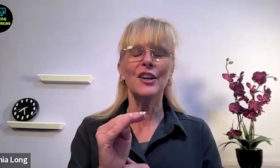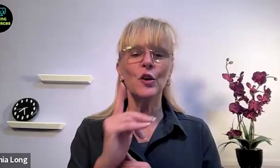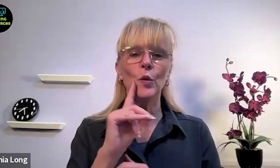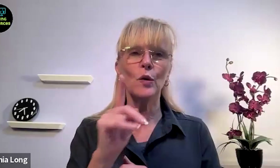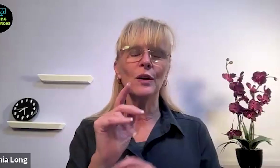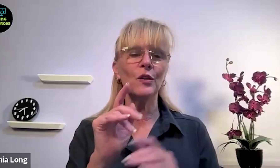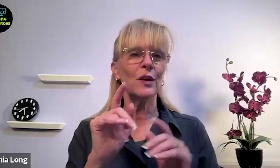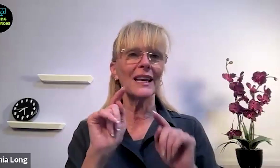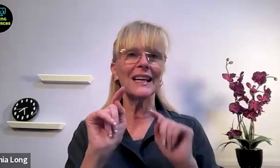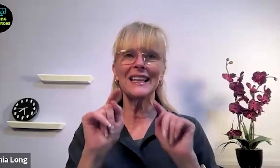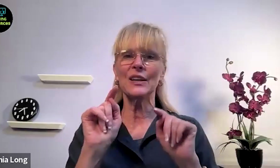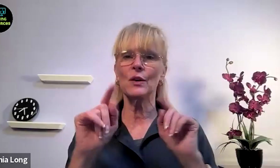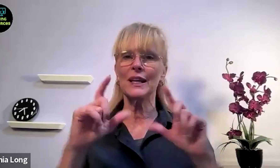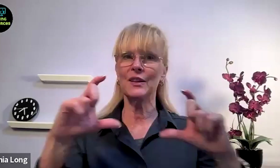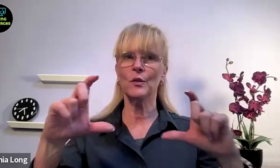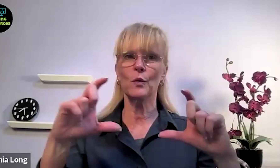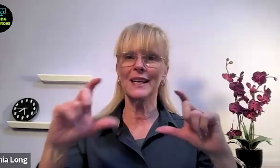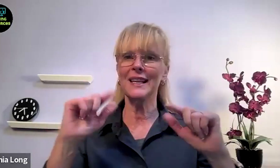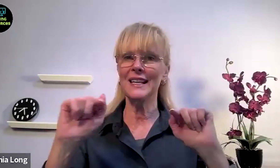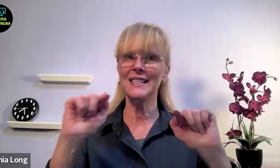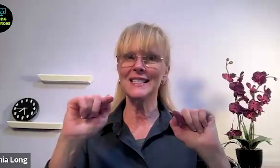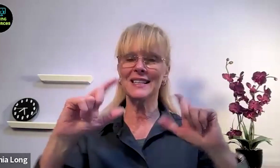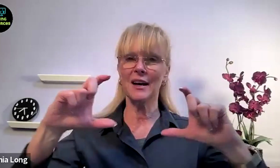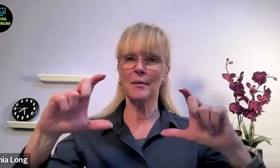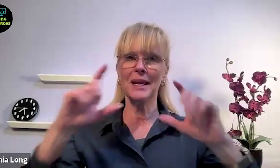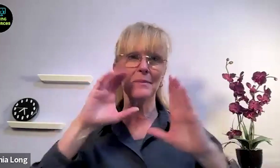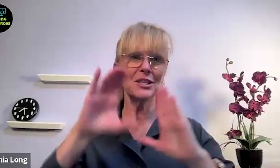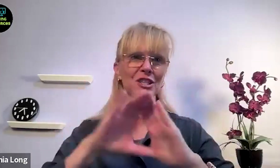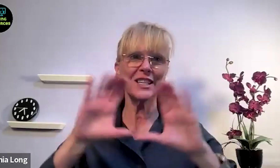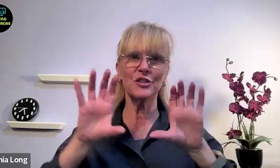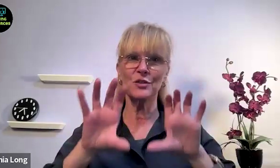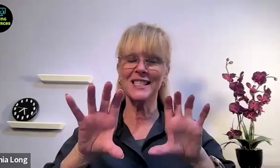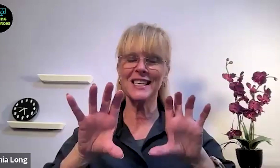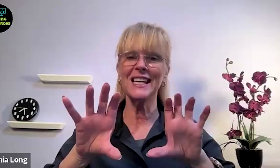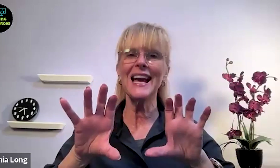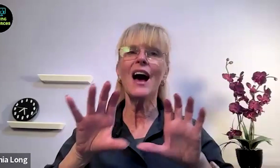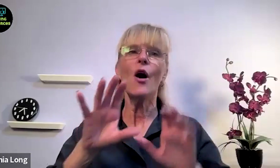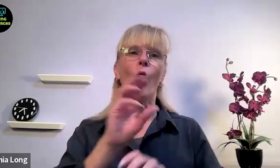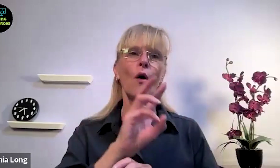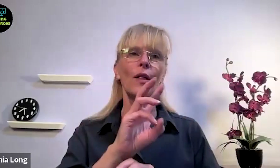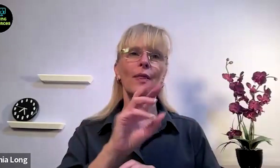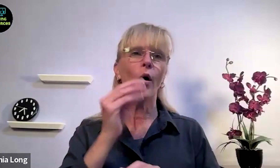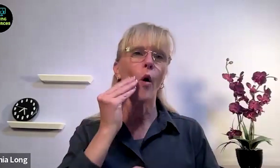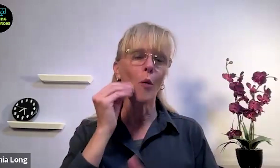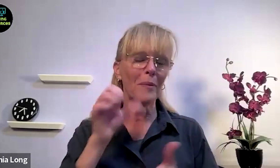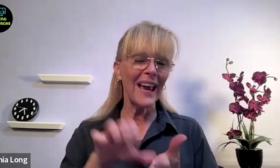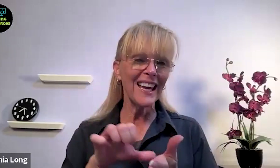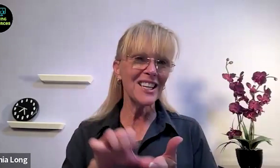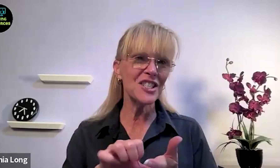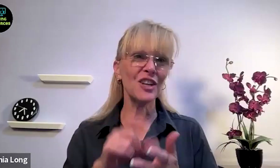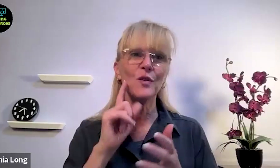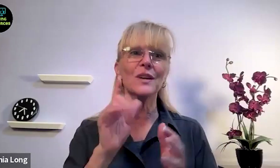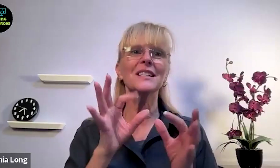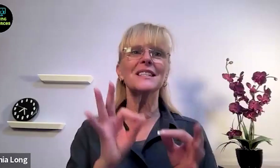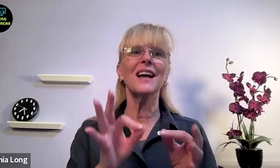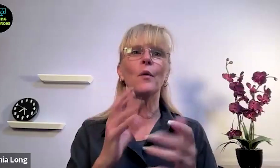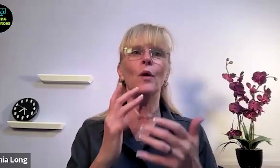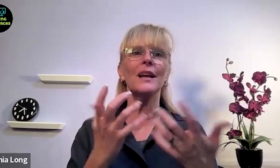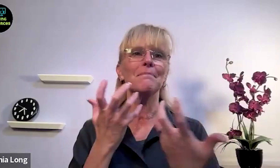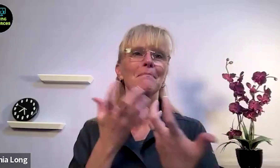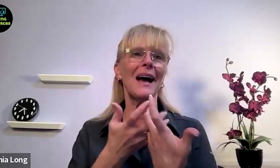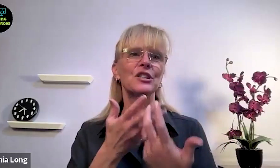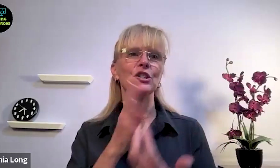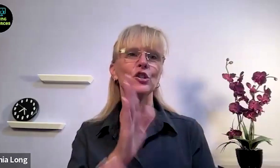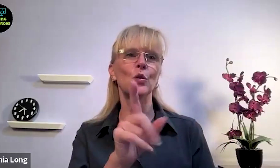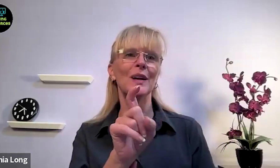and you will you can click on either one of these images that you see on the home page and you can decide